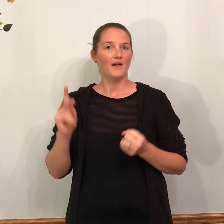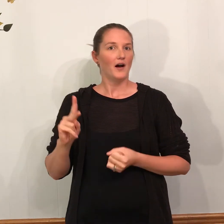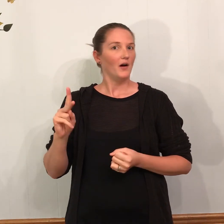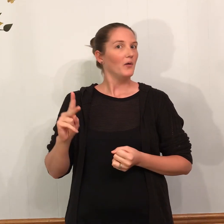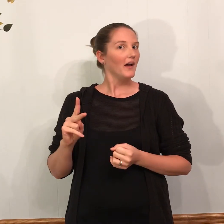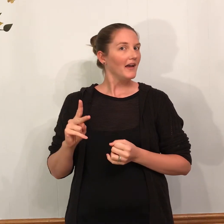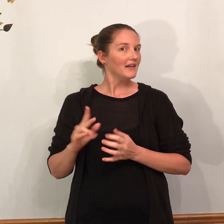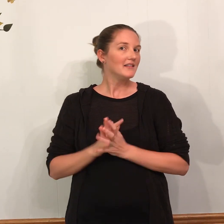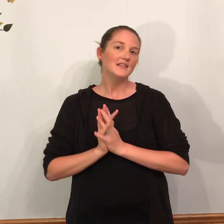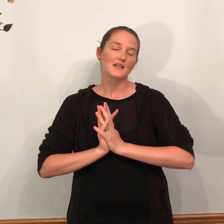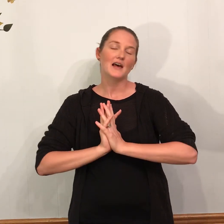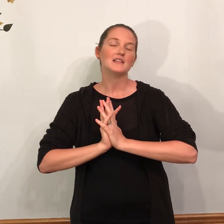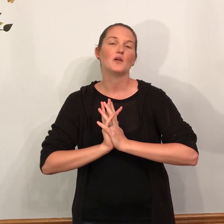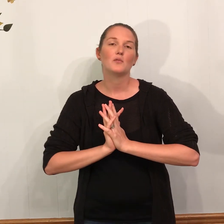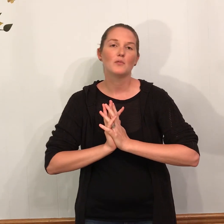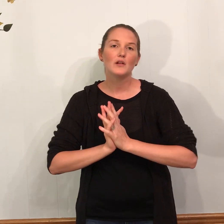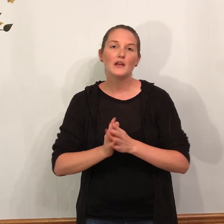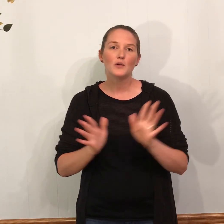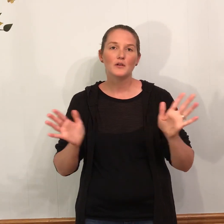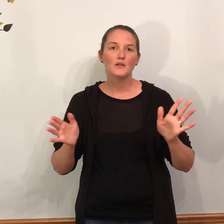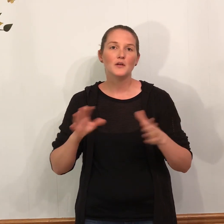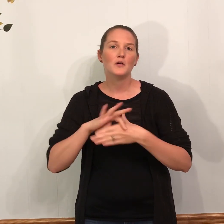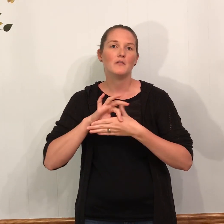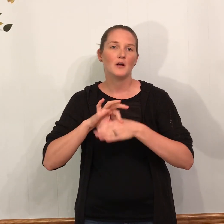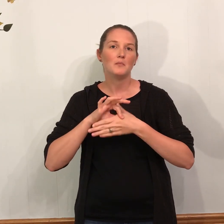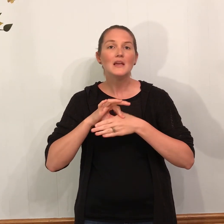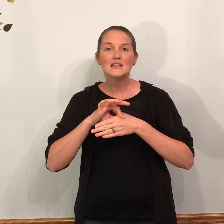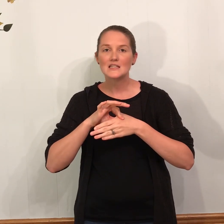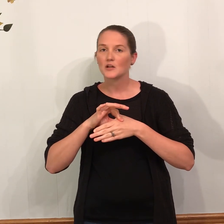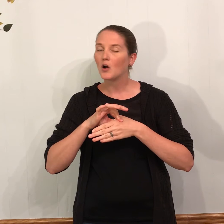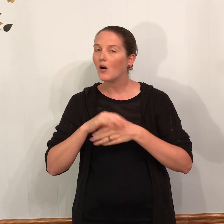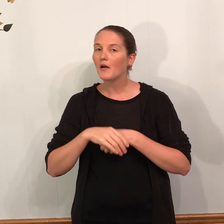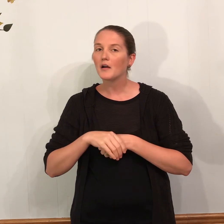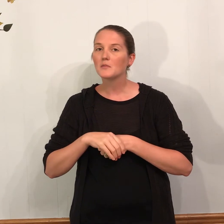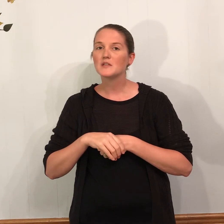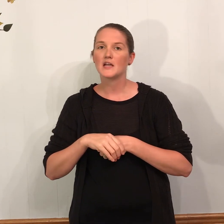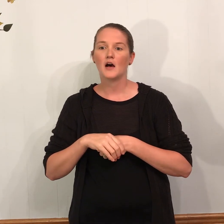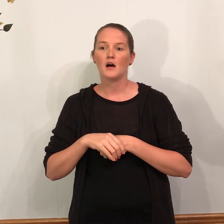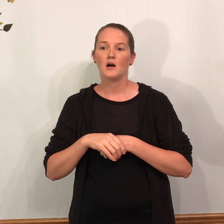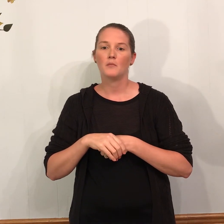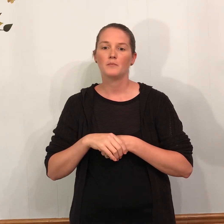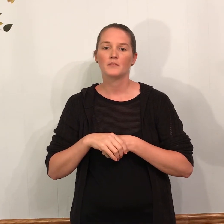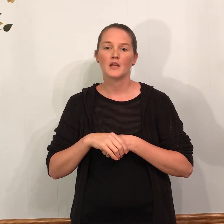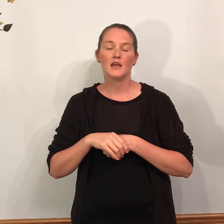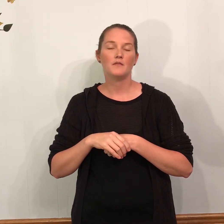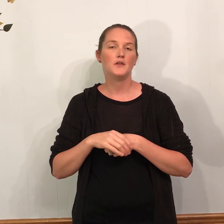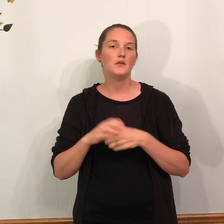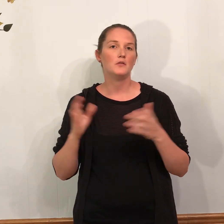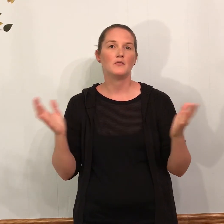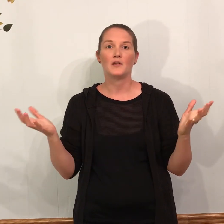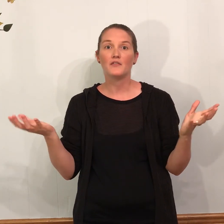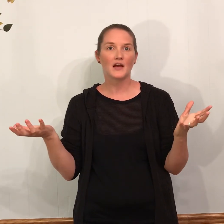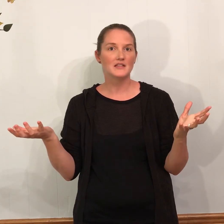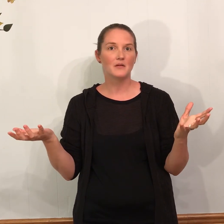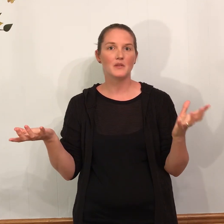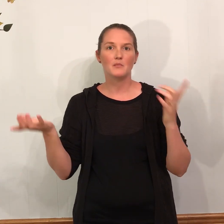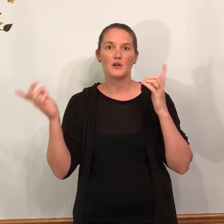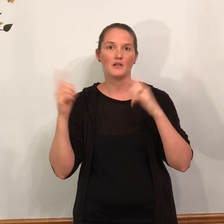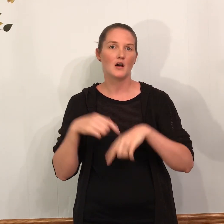Okay. So that's our really quick review of our meats and our carbs. Um. If you. If I left out something. Put it in the